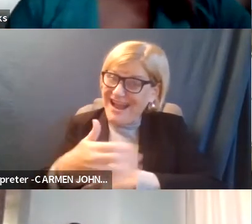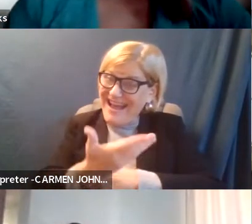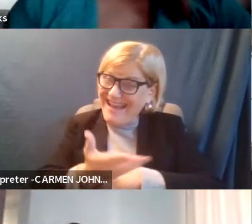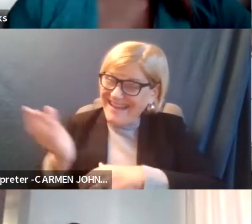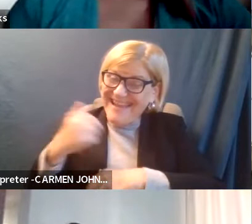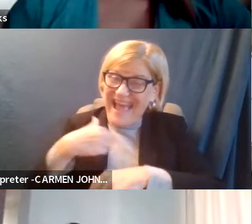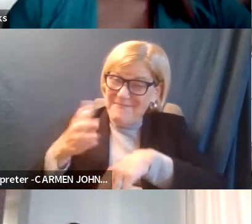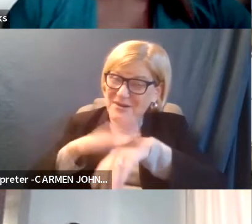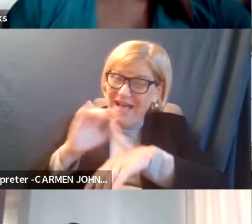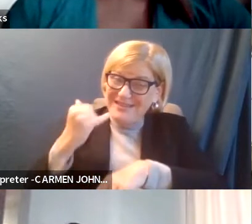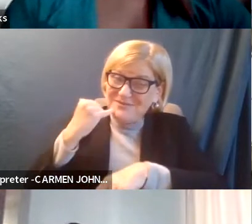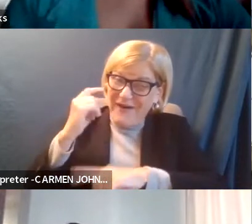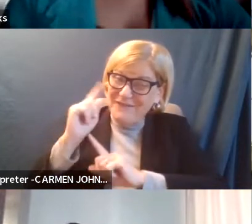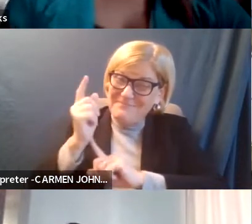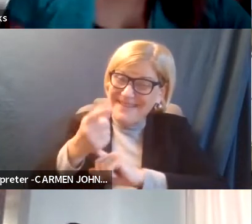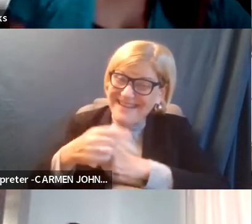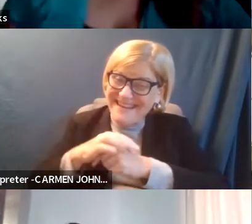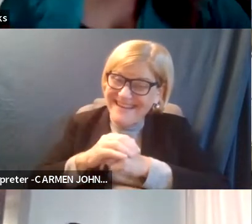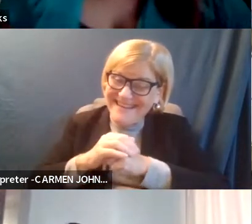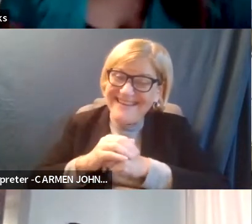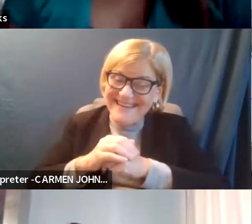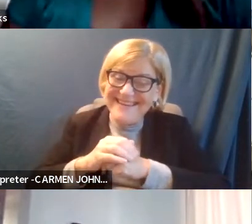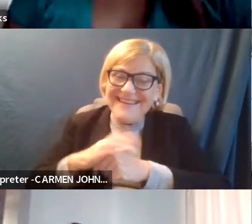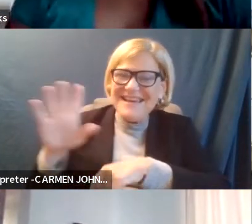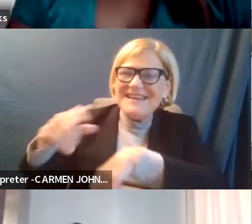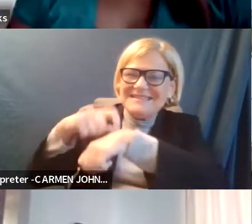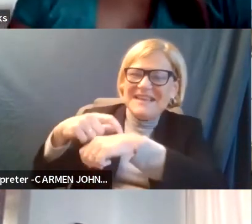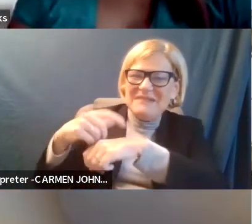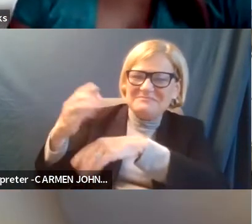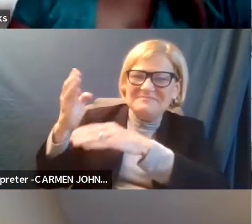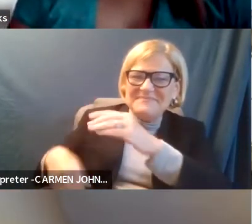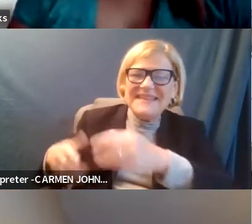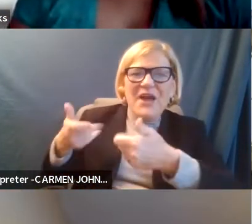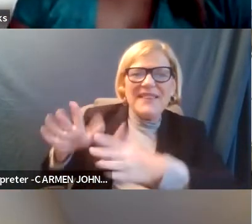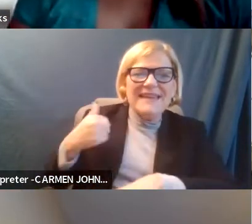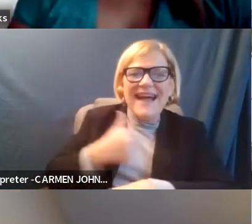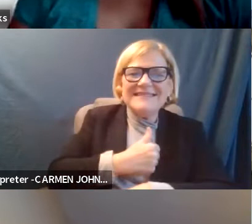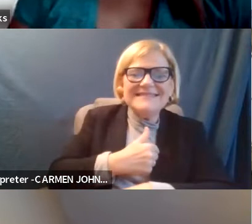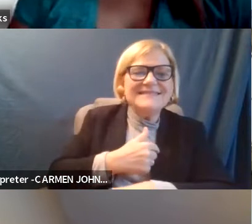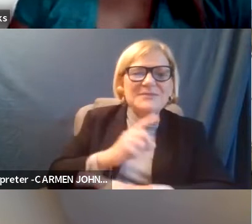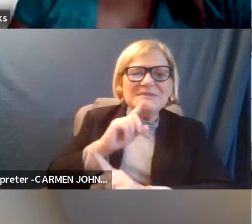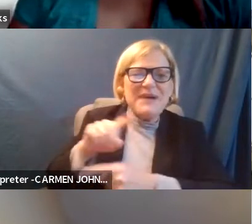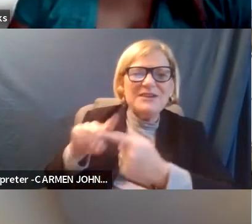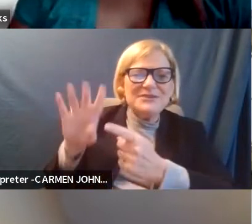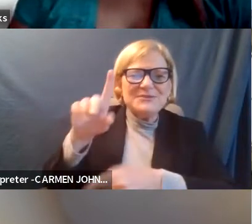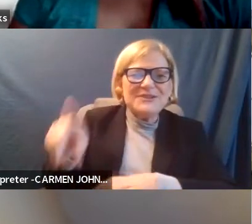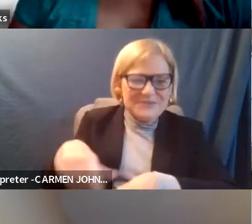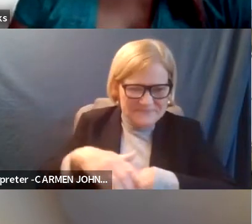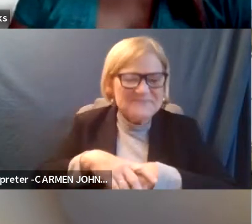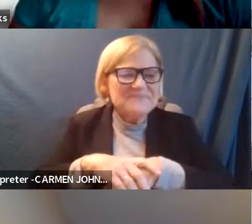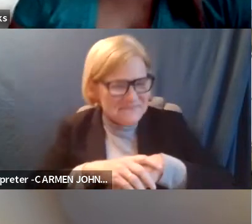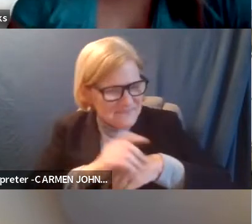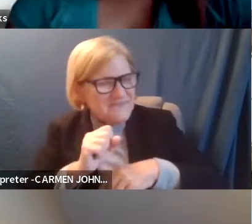I've been on this call for a minute. Okay. And that is time so you want to give us the opportunity to respond to some of those? Sure.